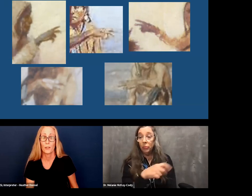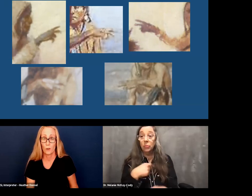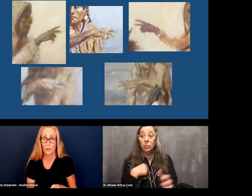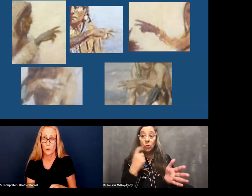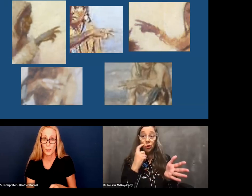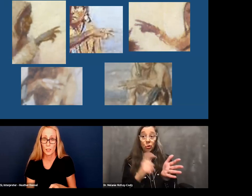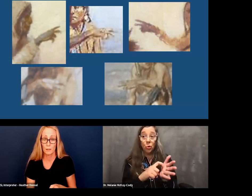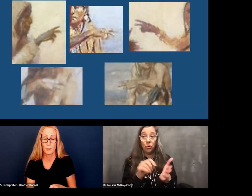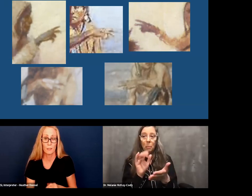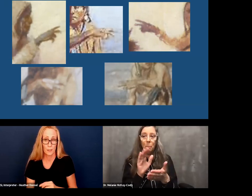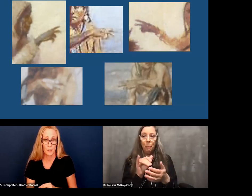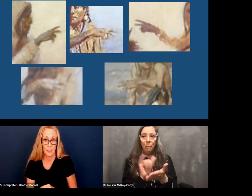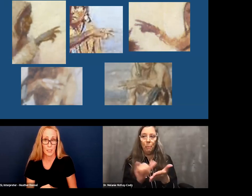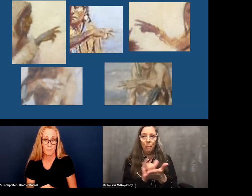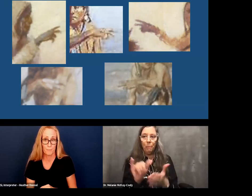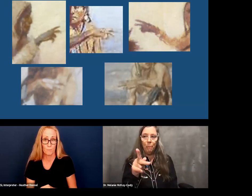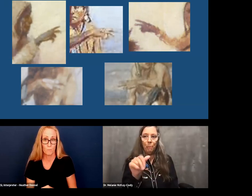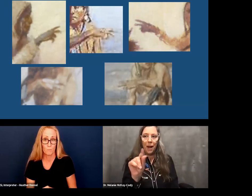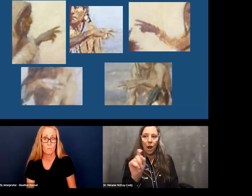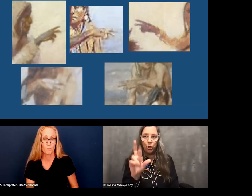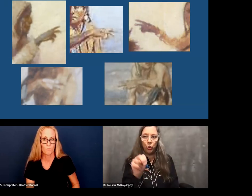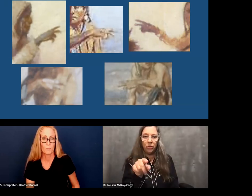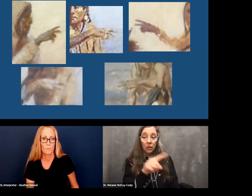They're all using this sign.